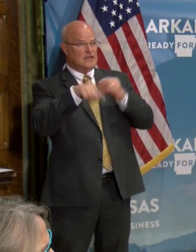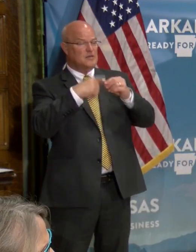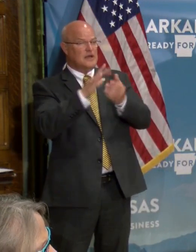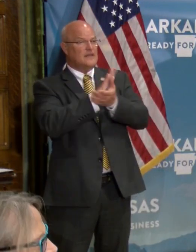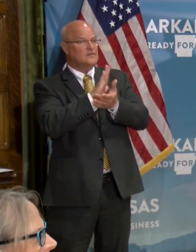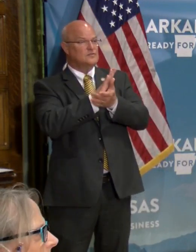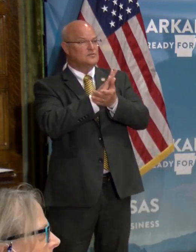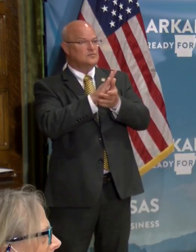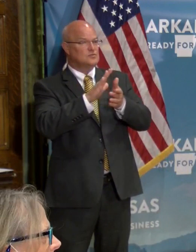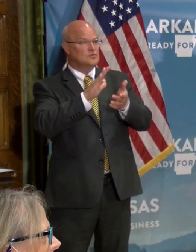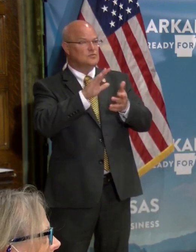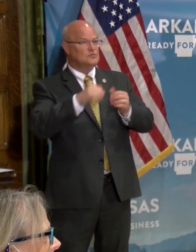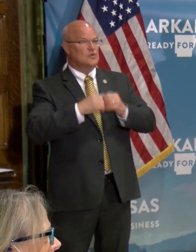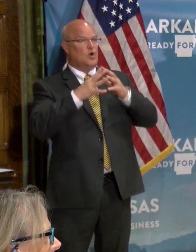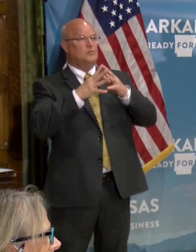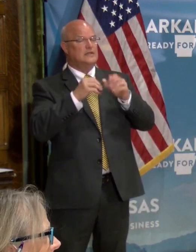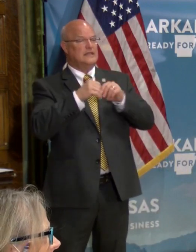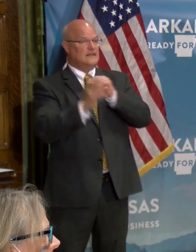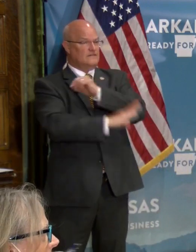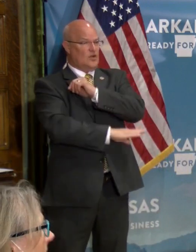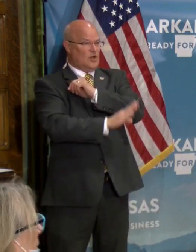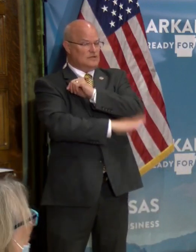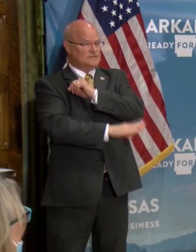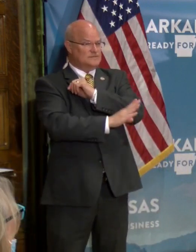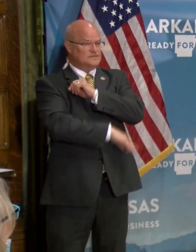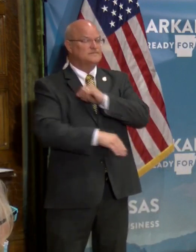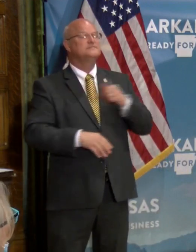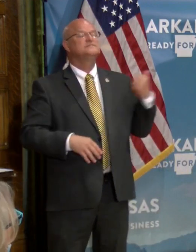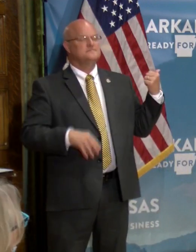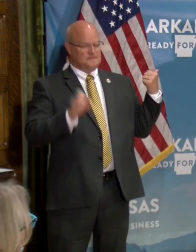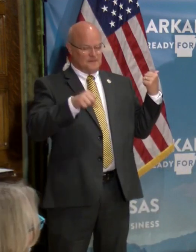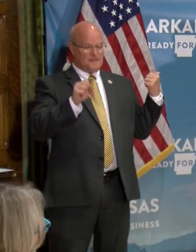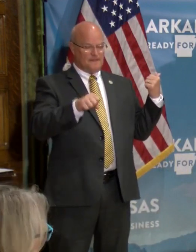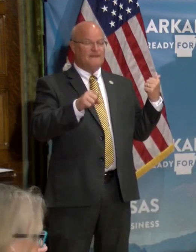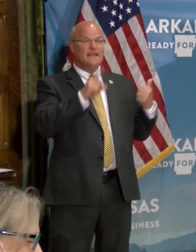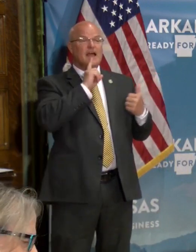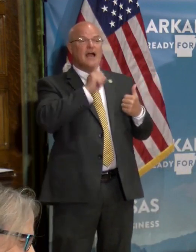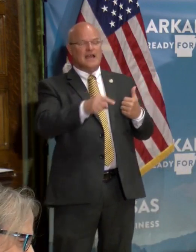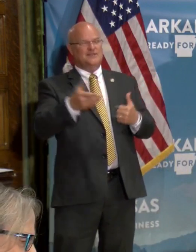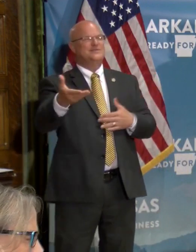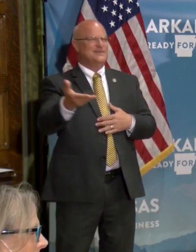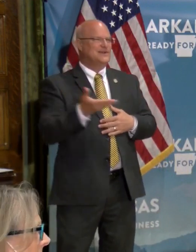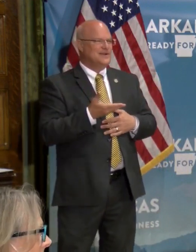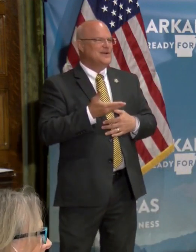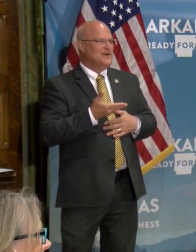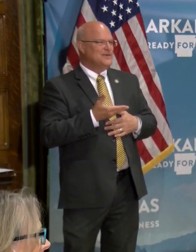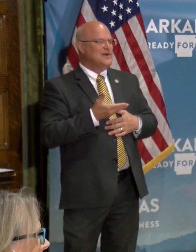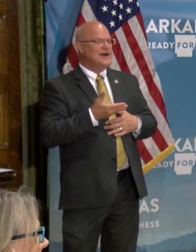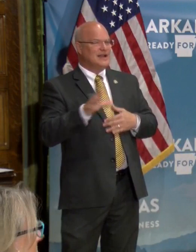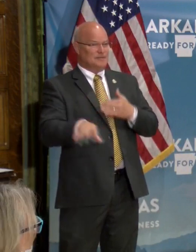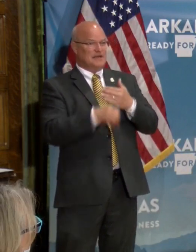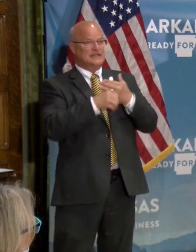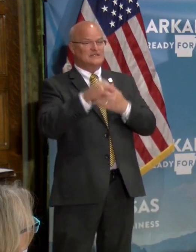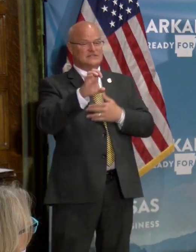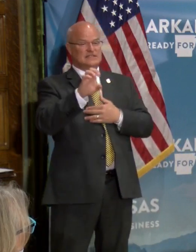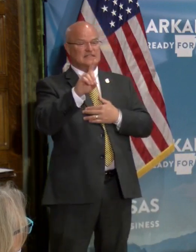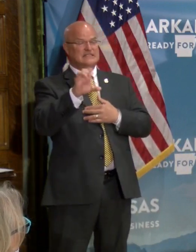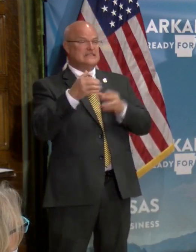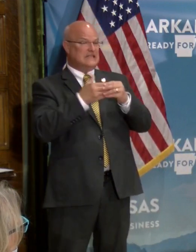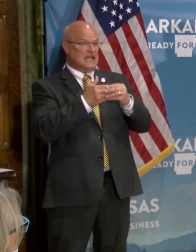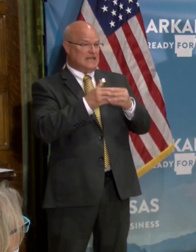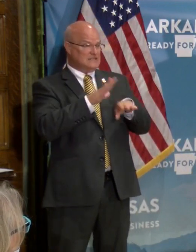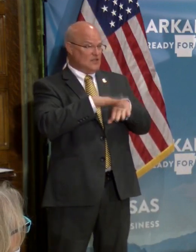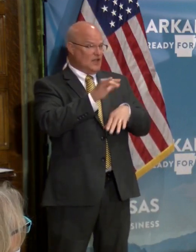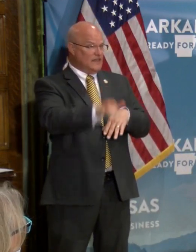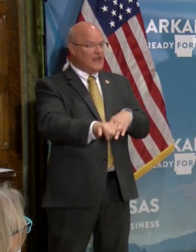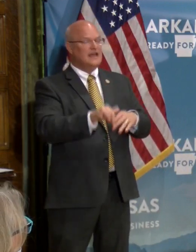of, um, schools reopening in the fall? Yes, we actually welcome, uh, additional CDC guidance on